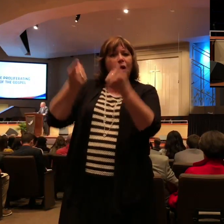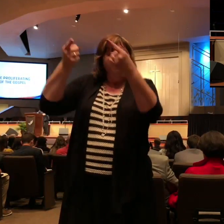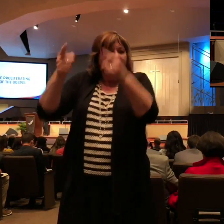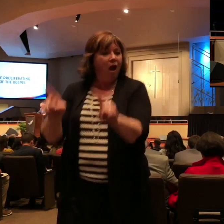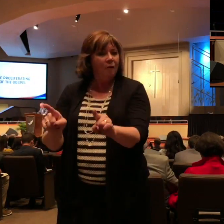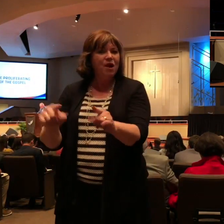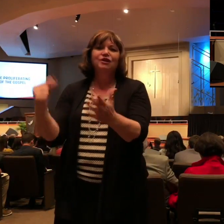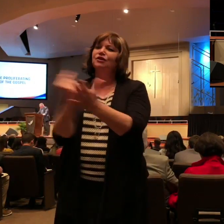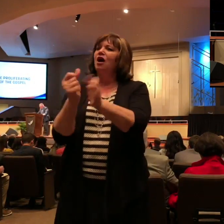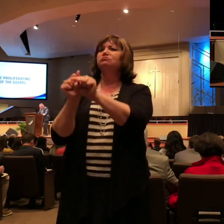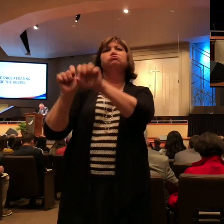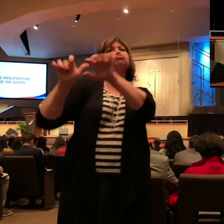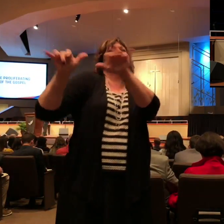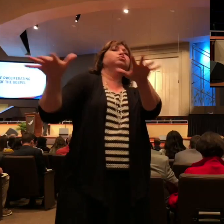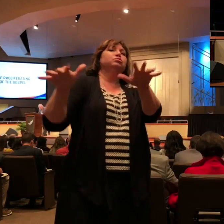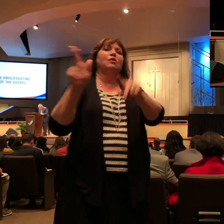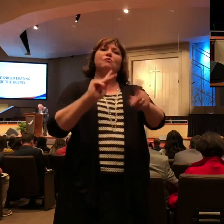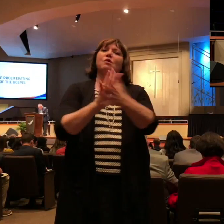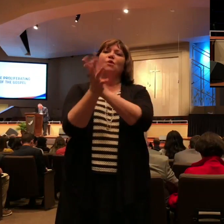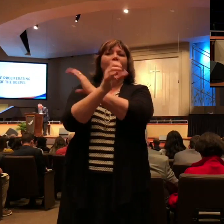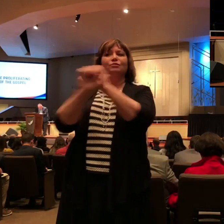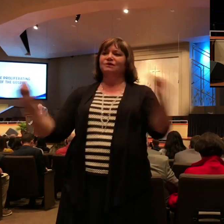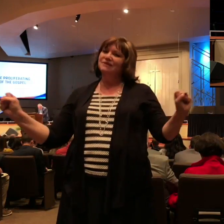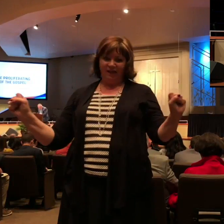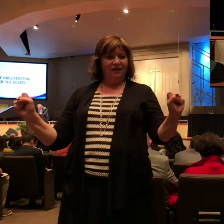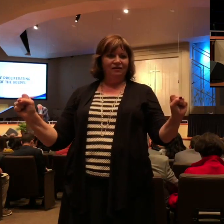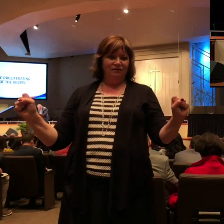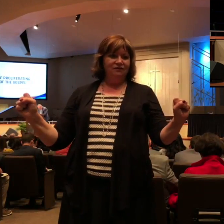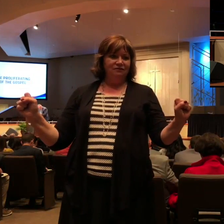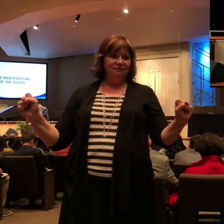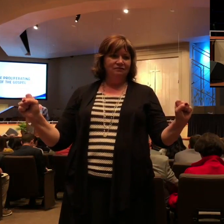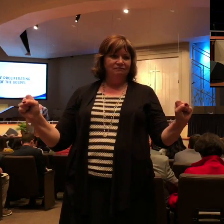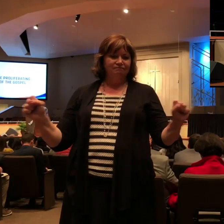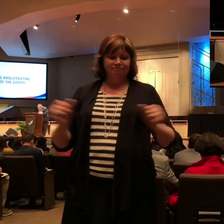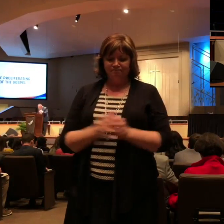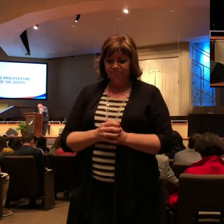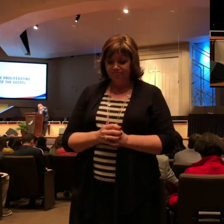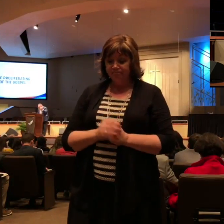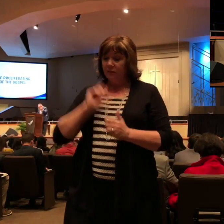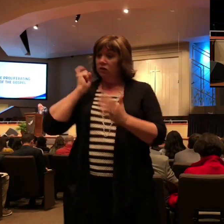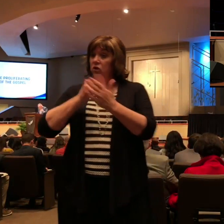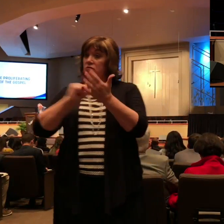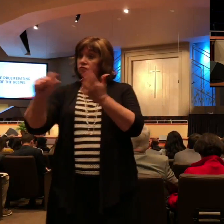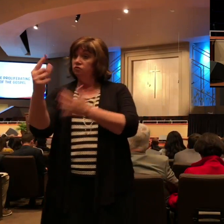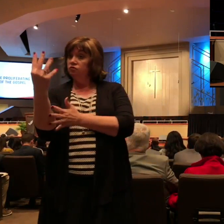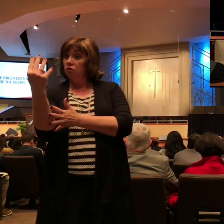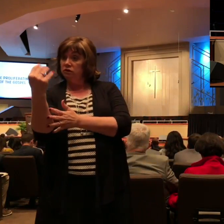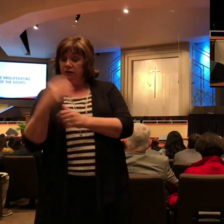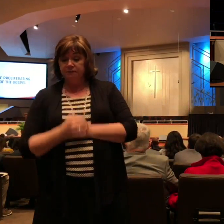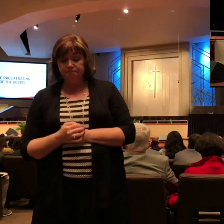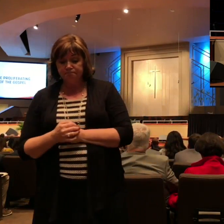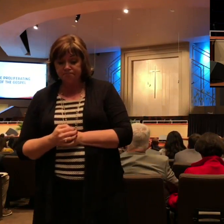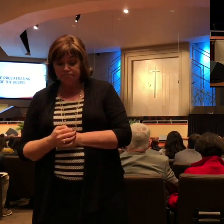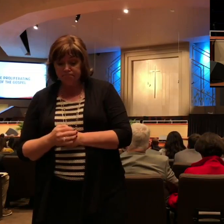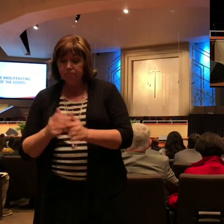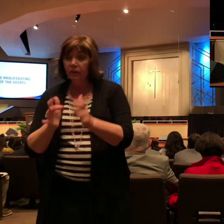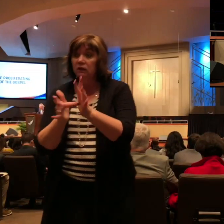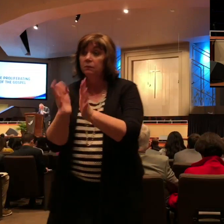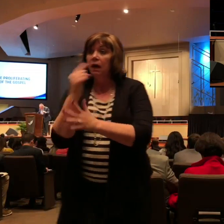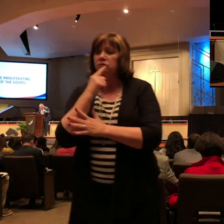notice as we continue in verse 14, the proliferating of the gospel. Look at verse 14. And many of the brethren of the Lord, waxing